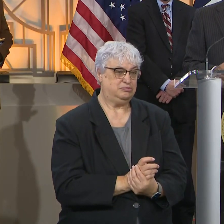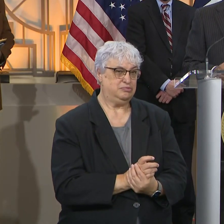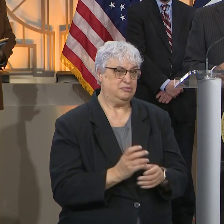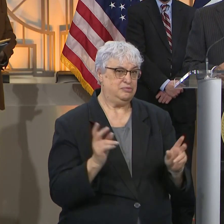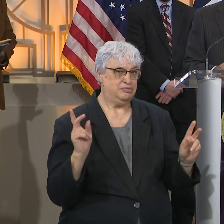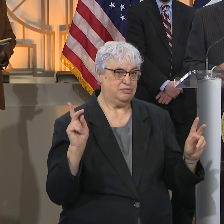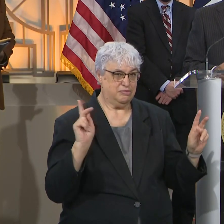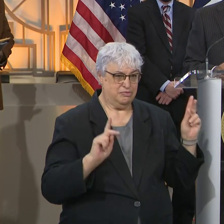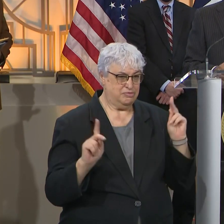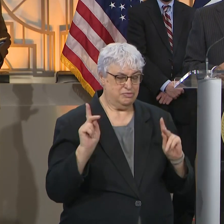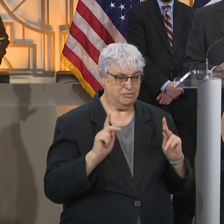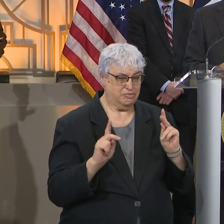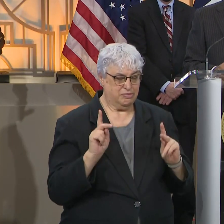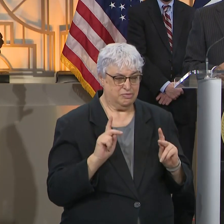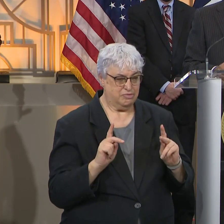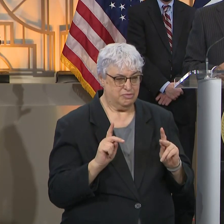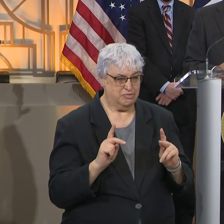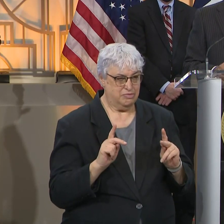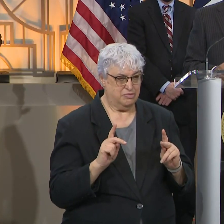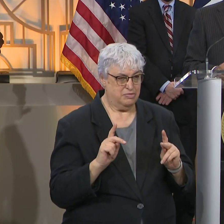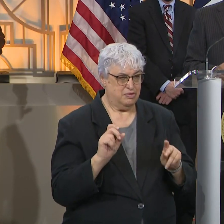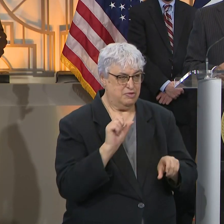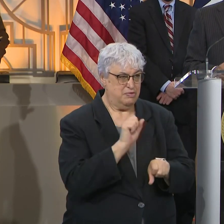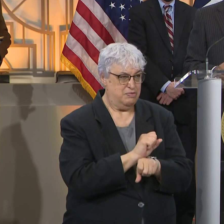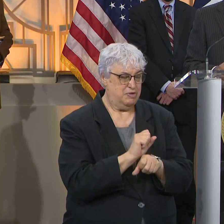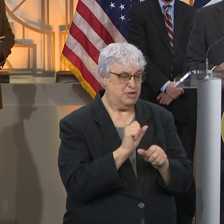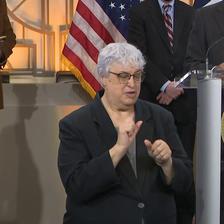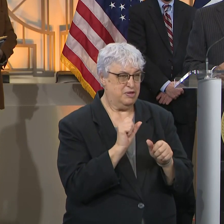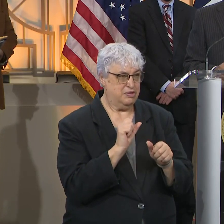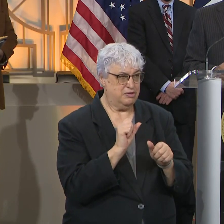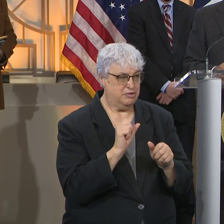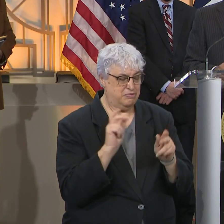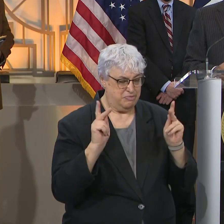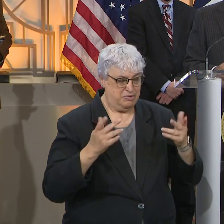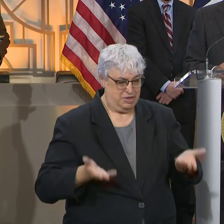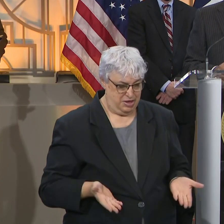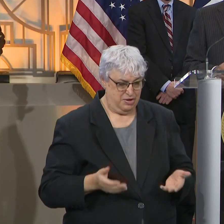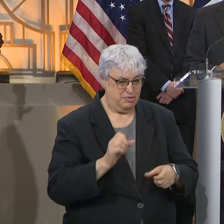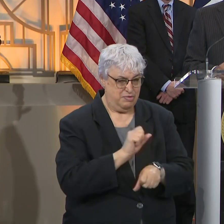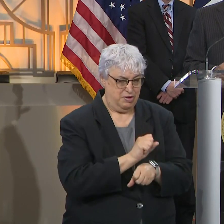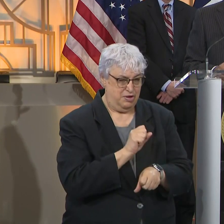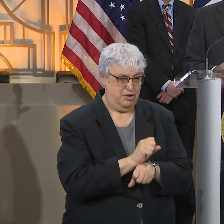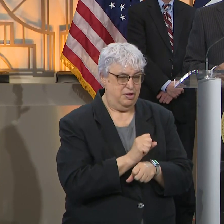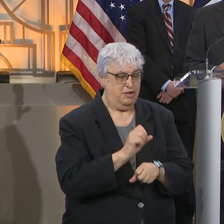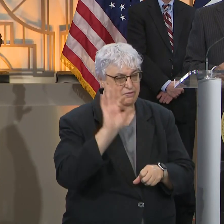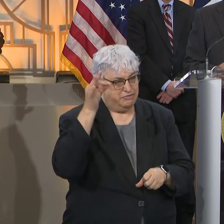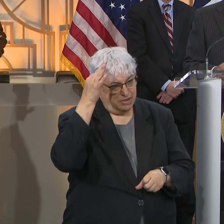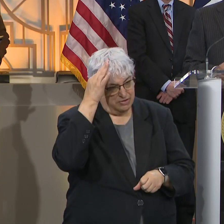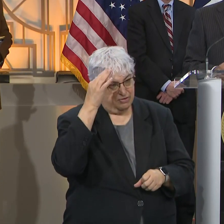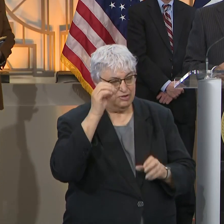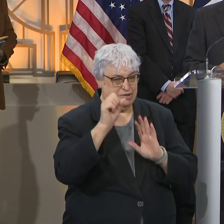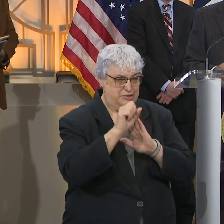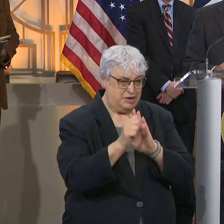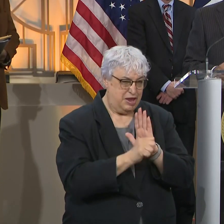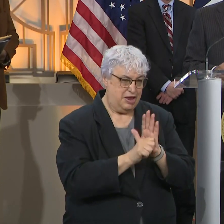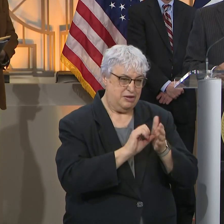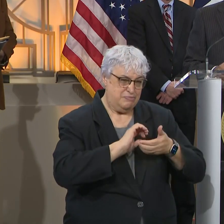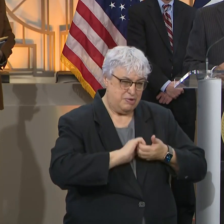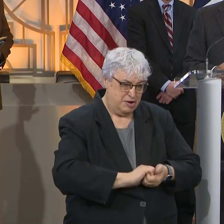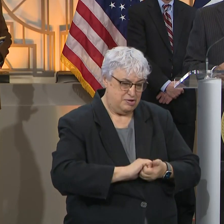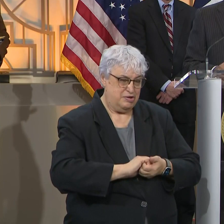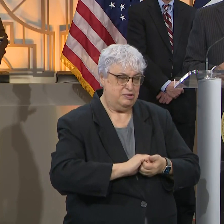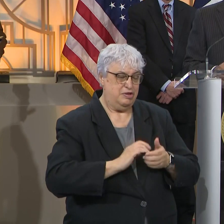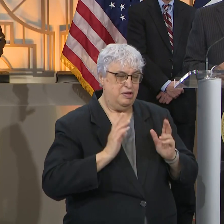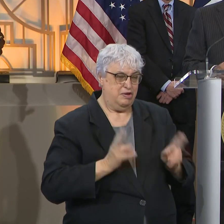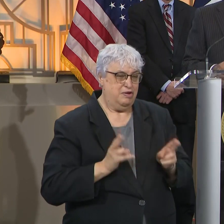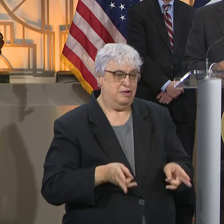with a greater sense of urgency. So we certainly want to work with our federal and our state partners. I know we all want